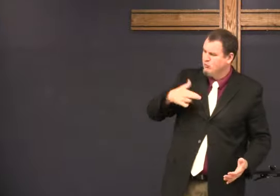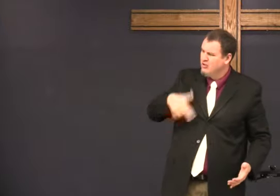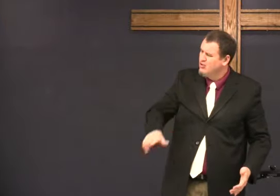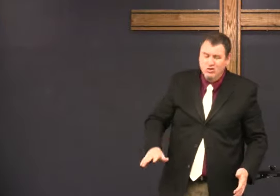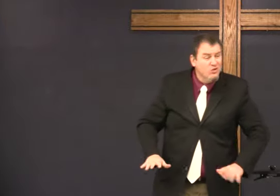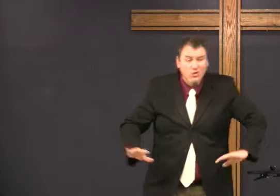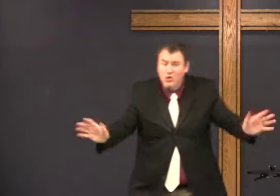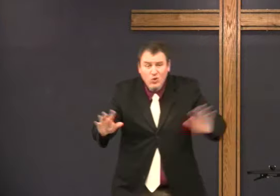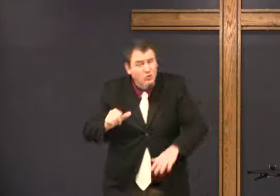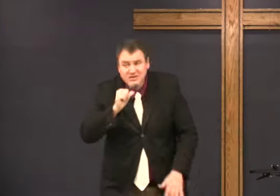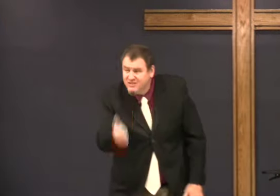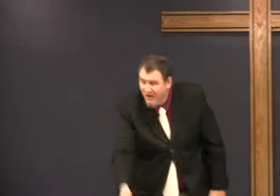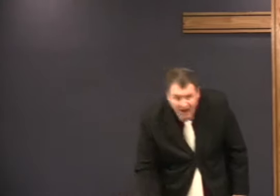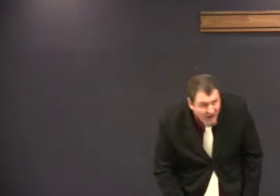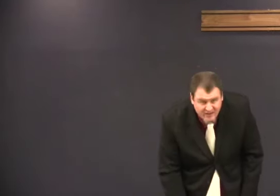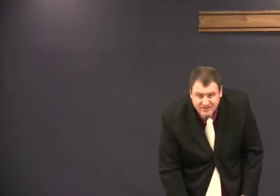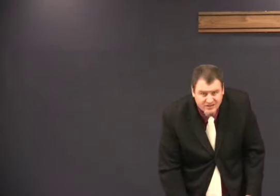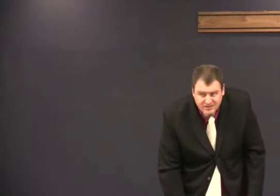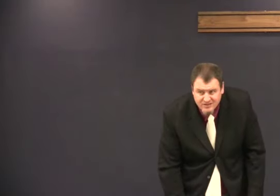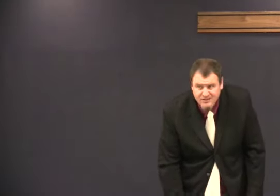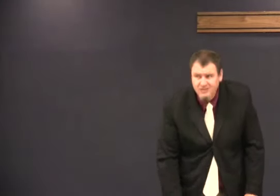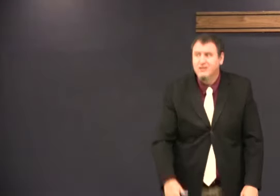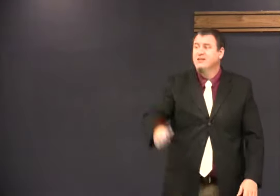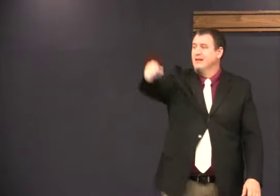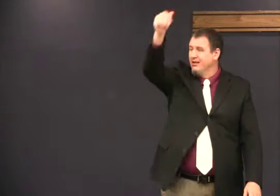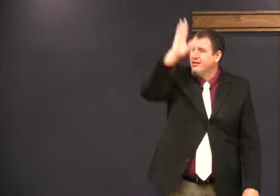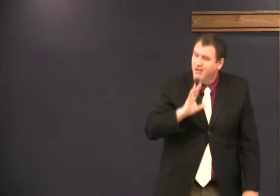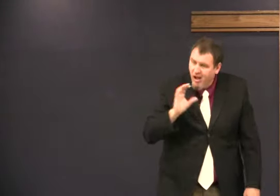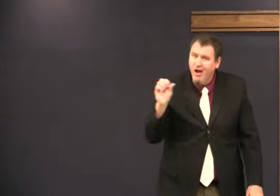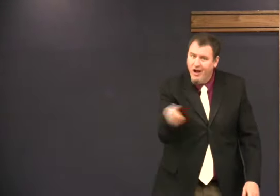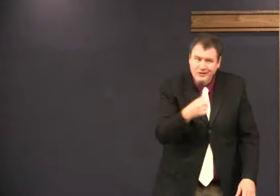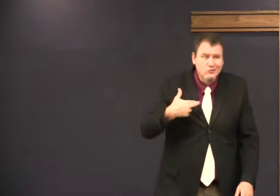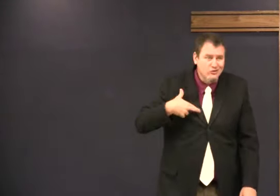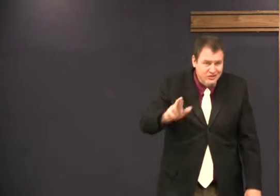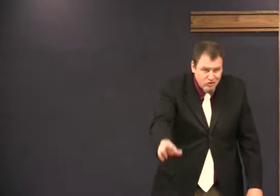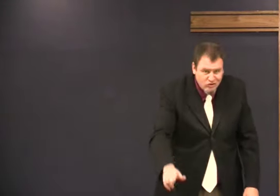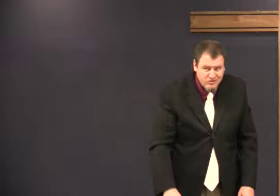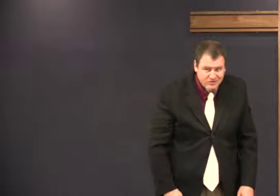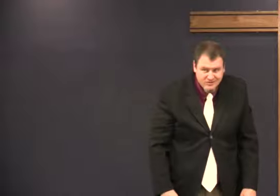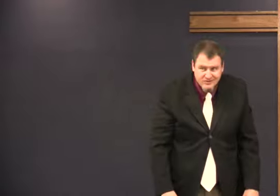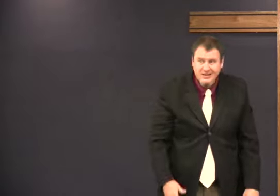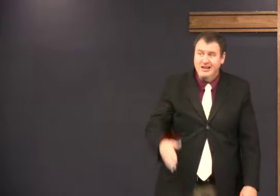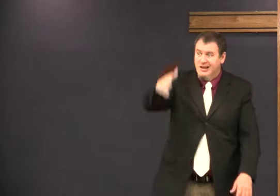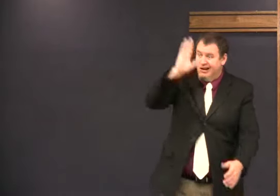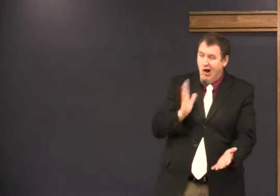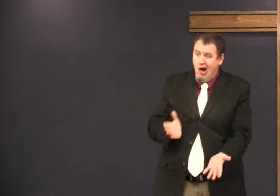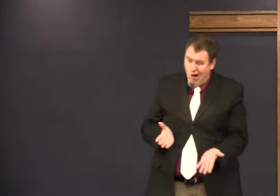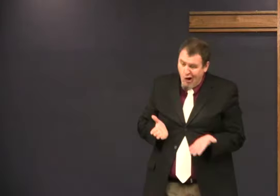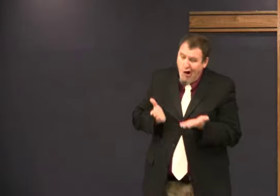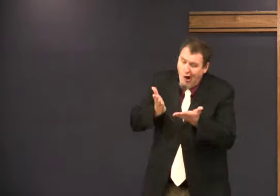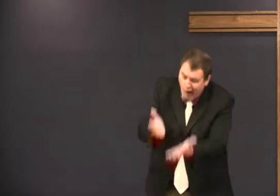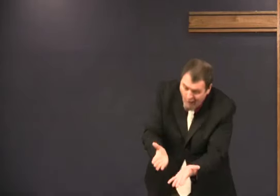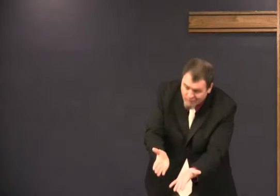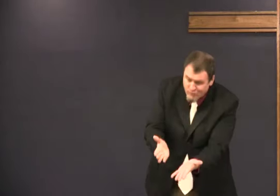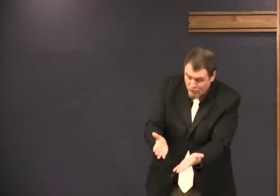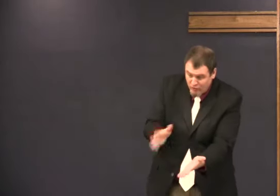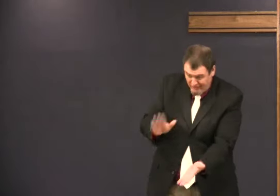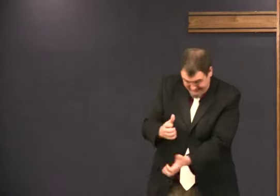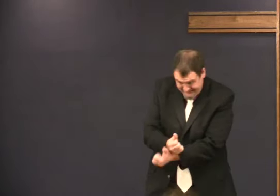That's the white man we live in. No, it's not. God, it's God really. God offers